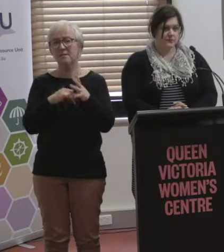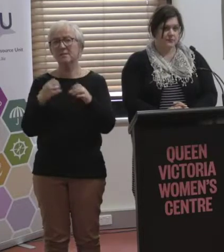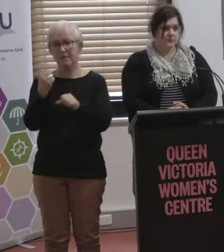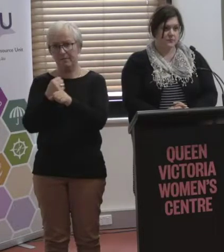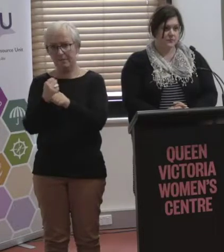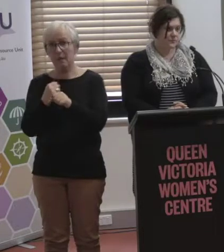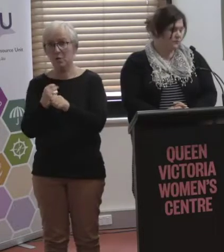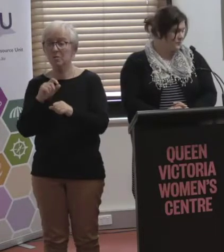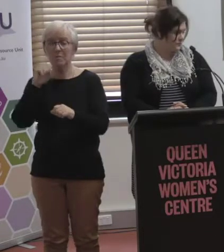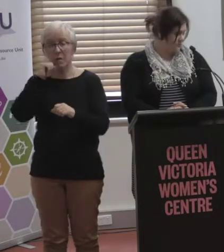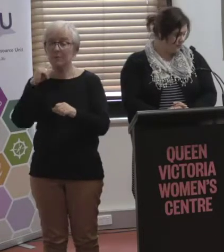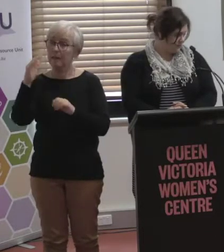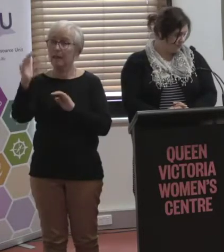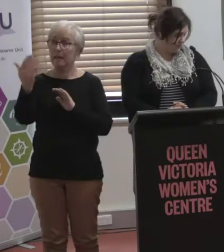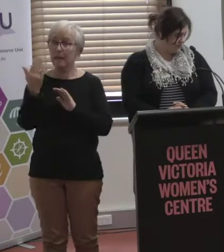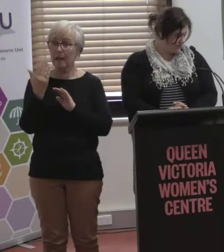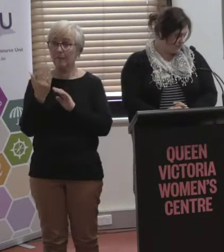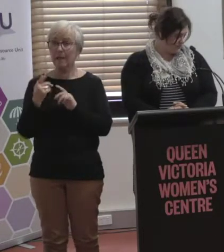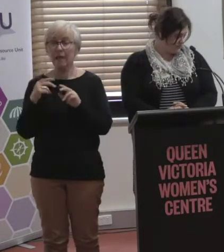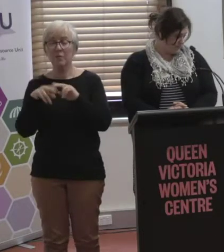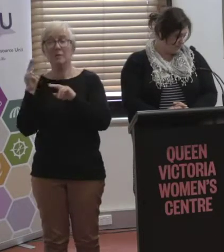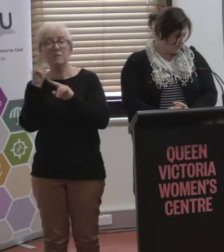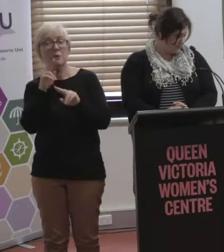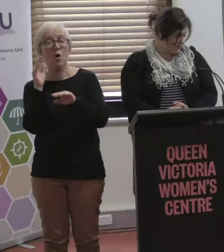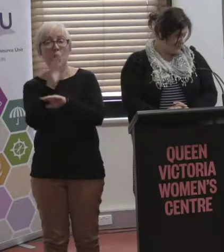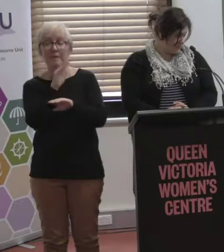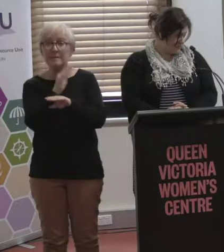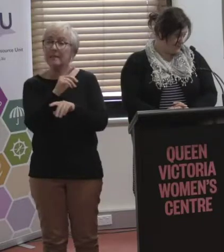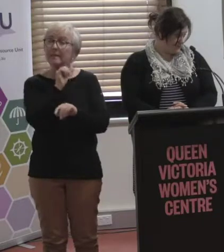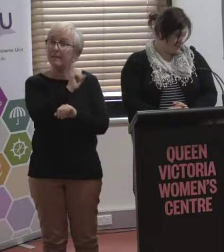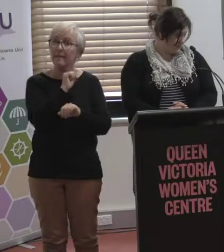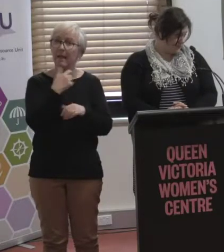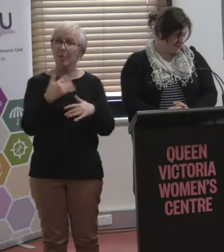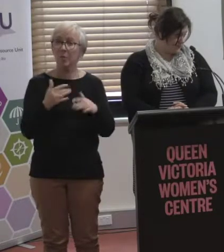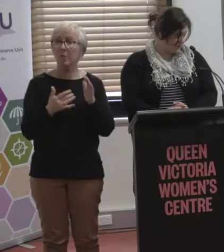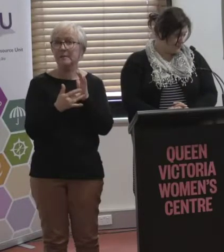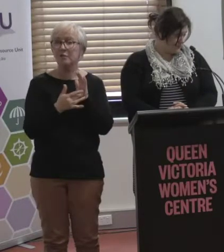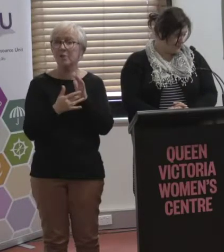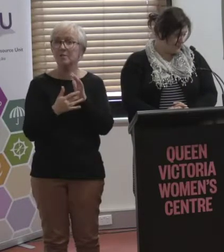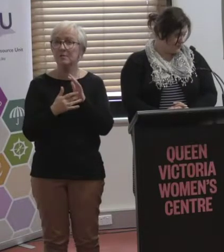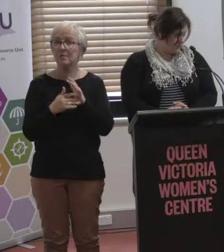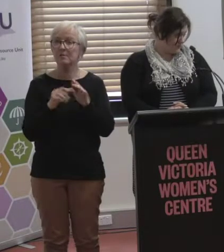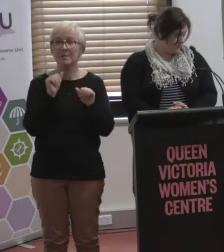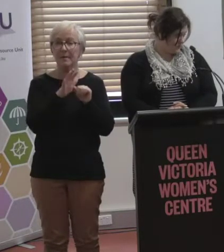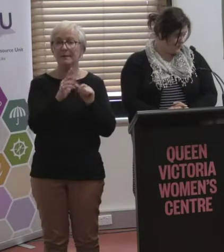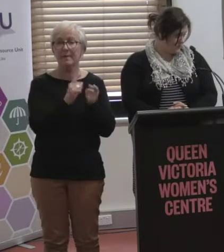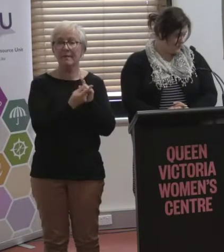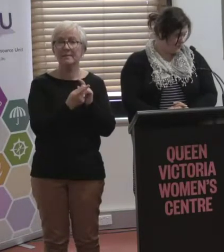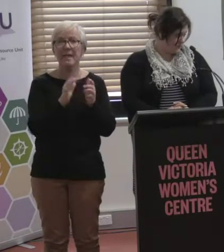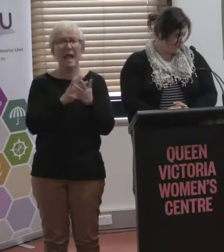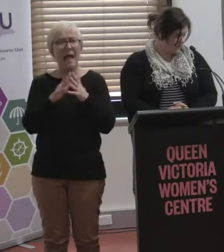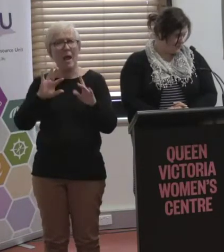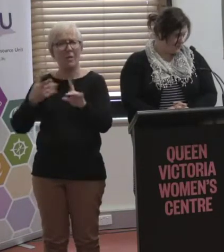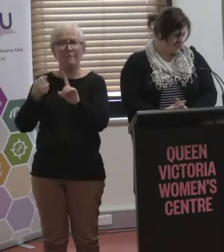look to other countries and they're doing some pretty amazing things. How that's going to affect people with disability, it is